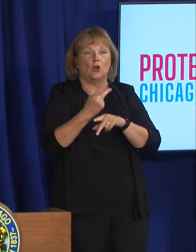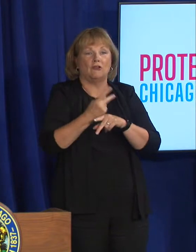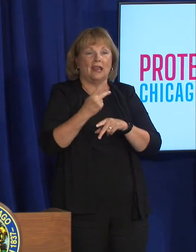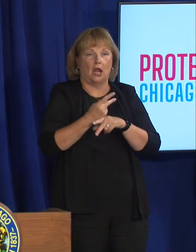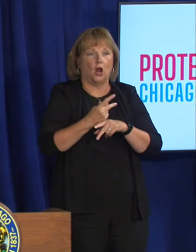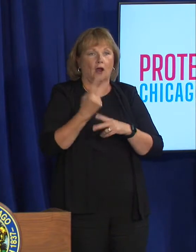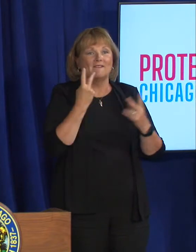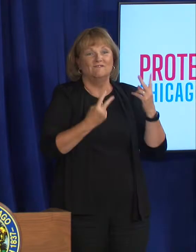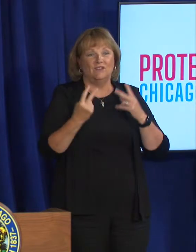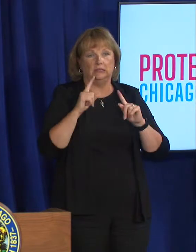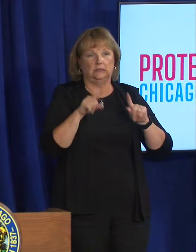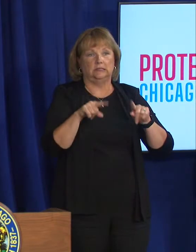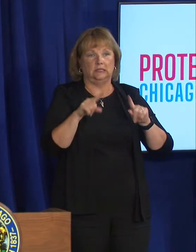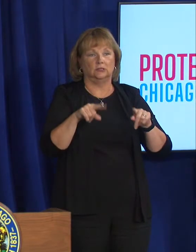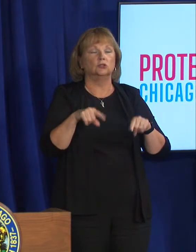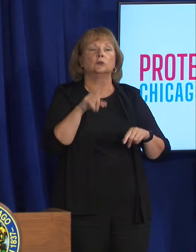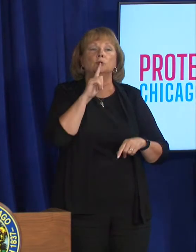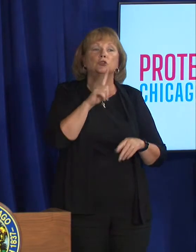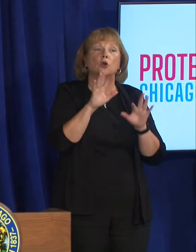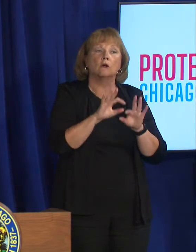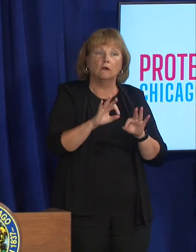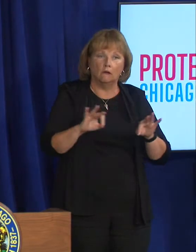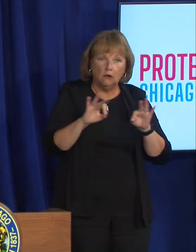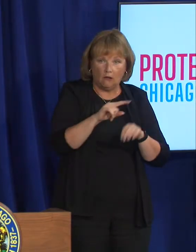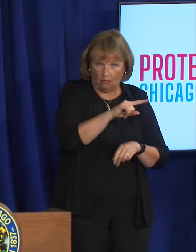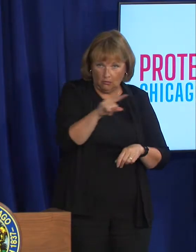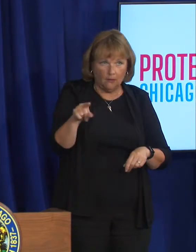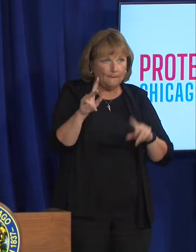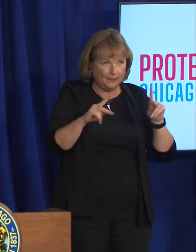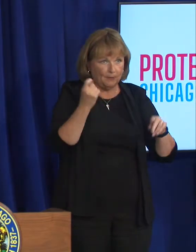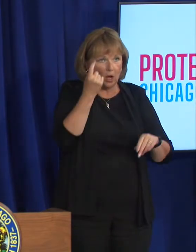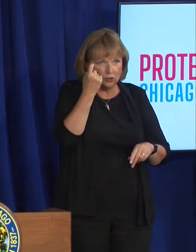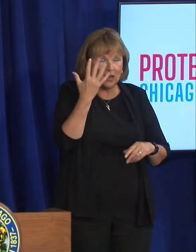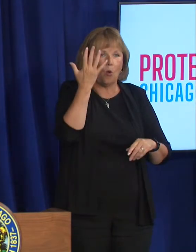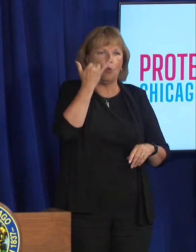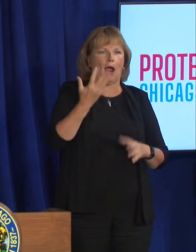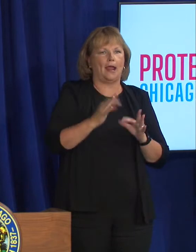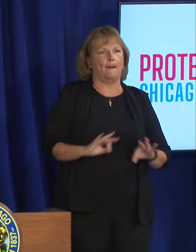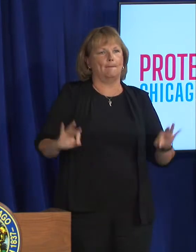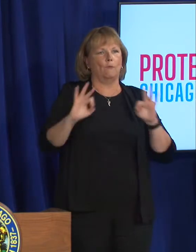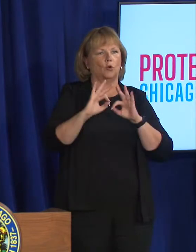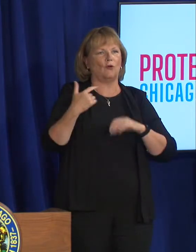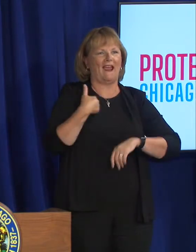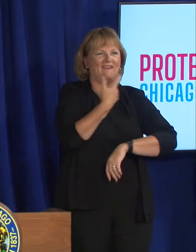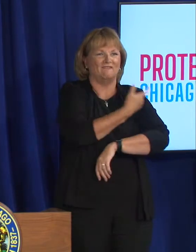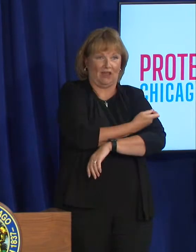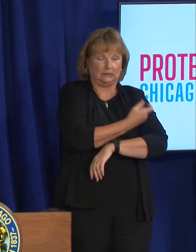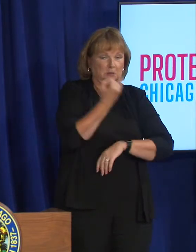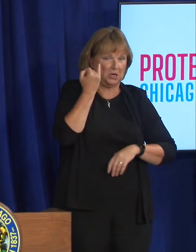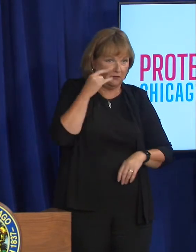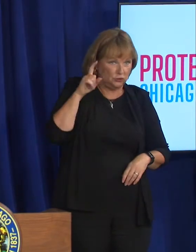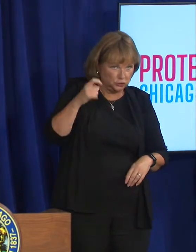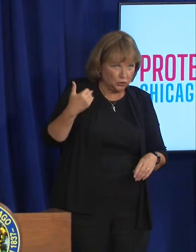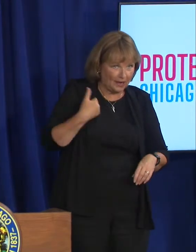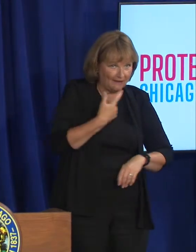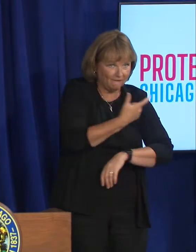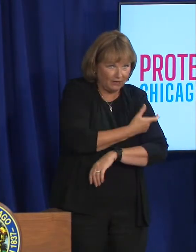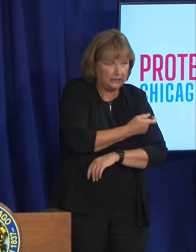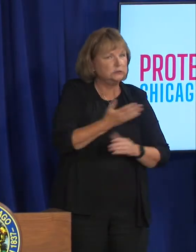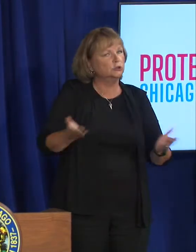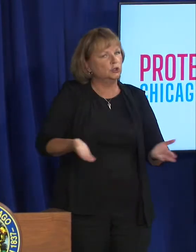to make sure that people understand the benefits of the vaccine and if they're if they're eligible encourage them to